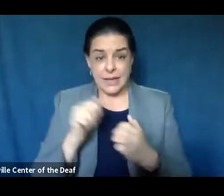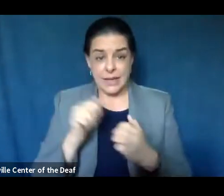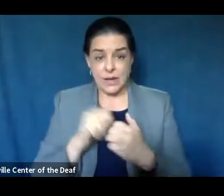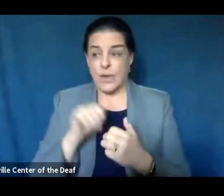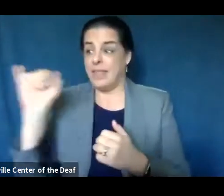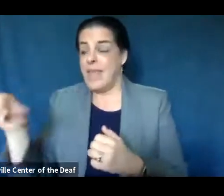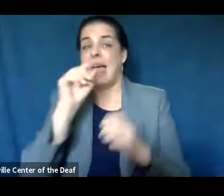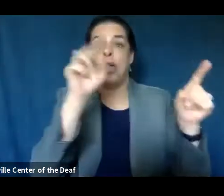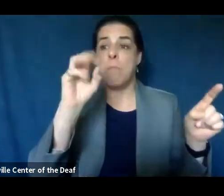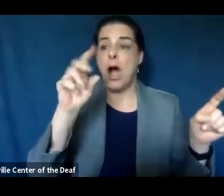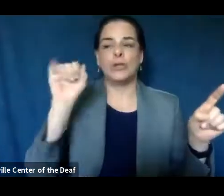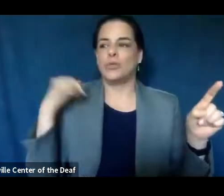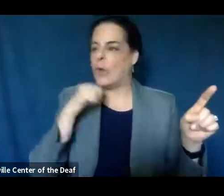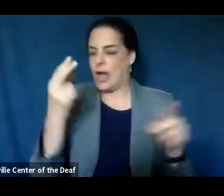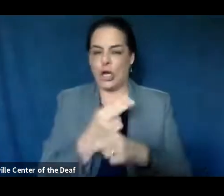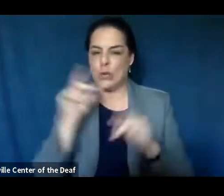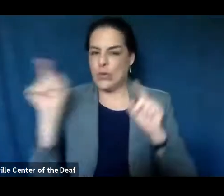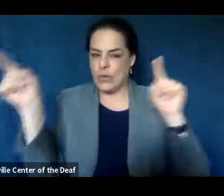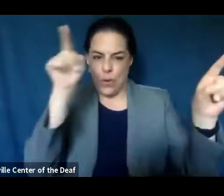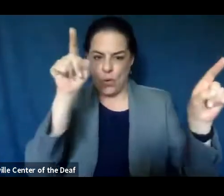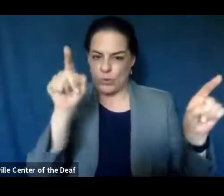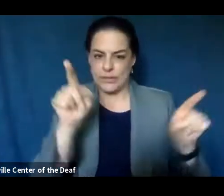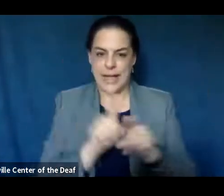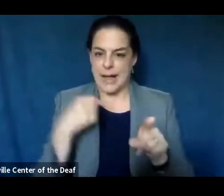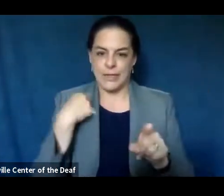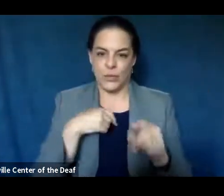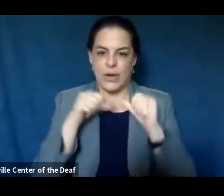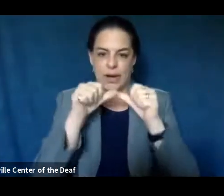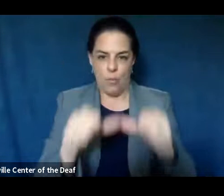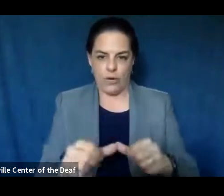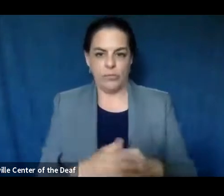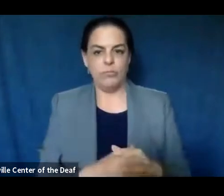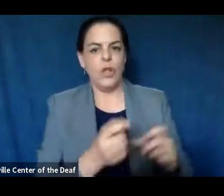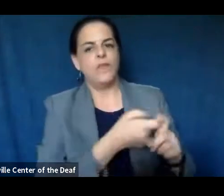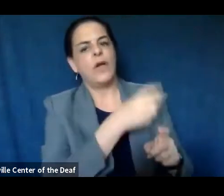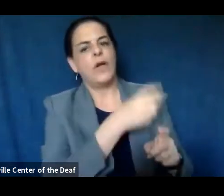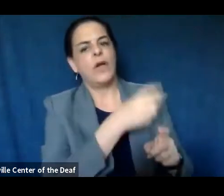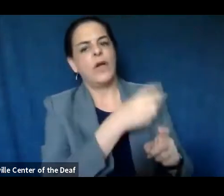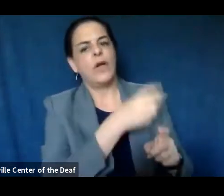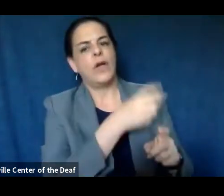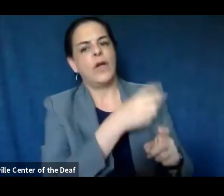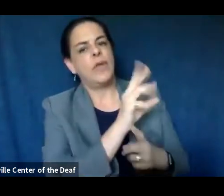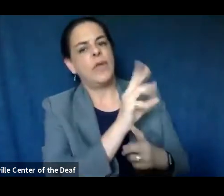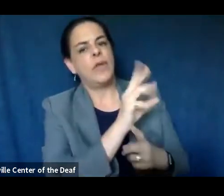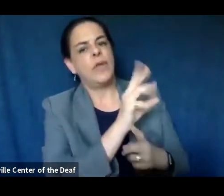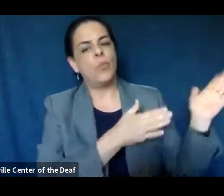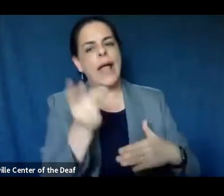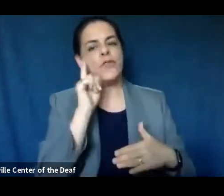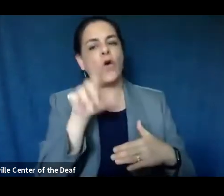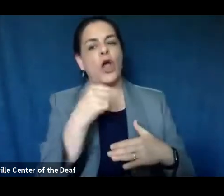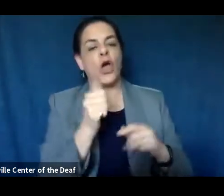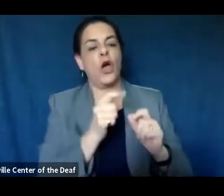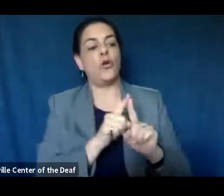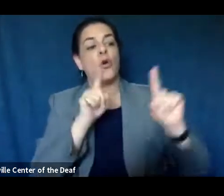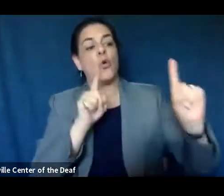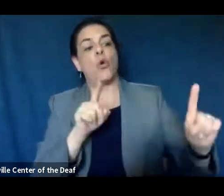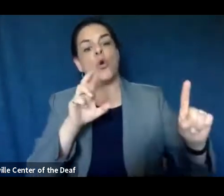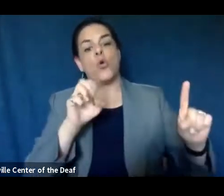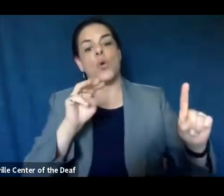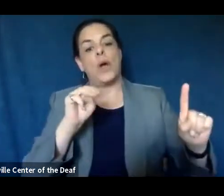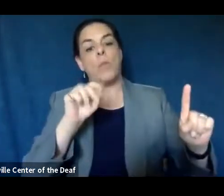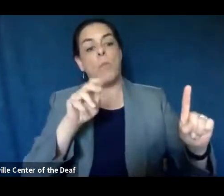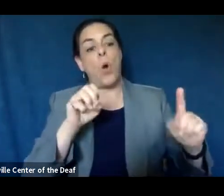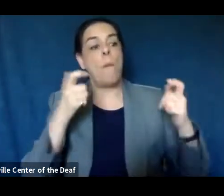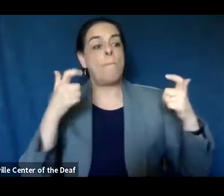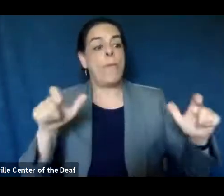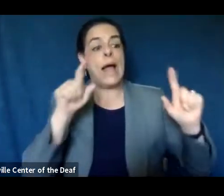they're not the benchmarks that we're using, um, as we move forward. From WATE, any plans for another remote location mass testing